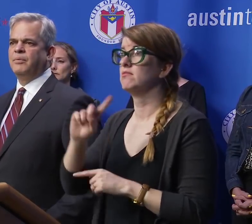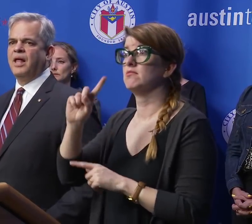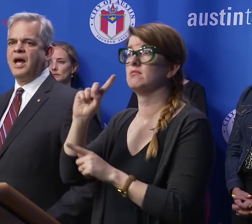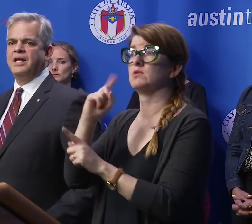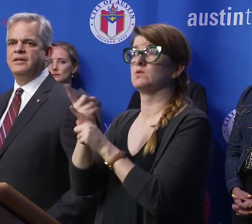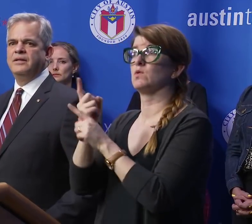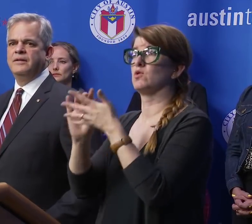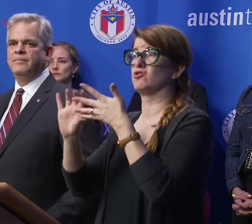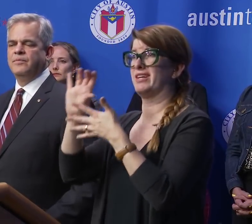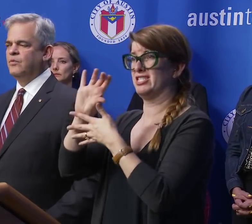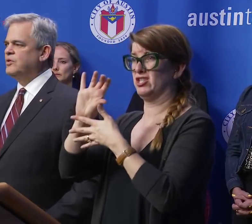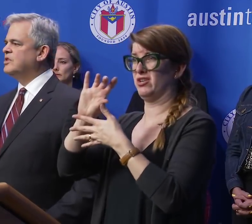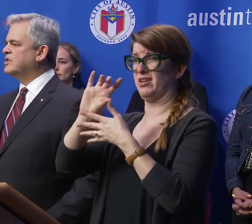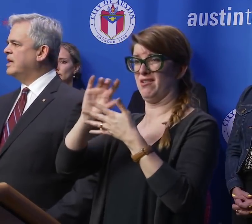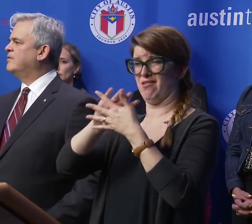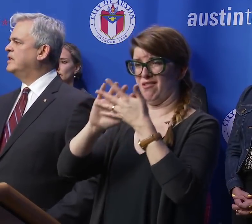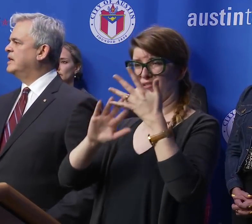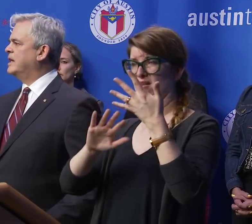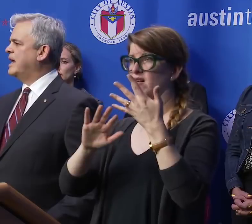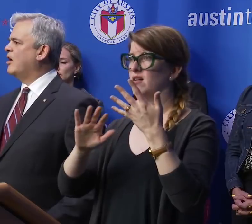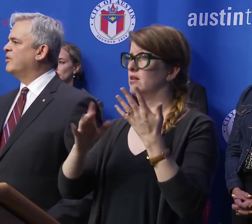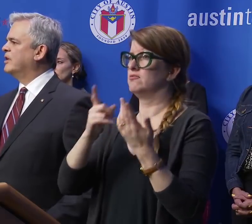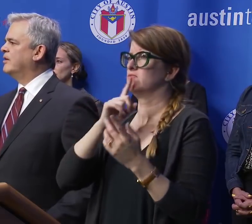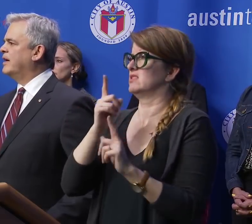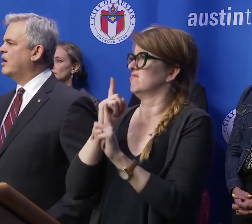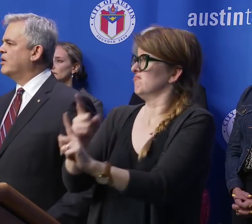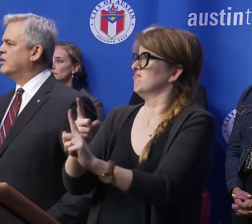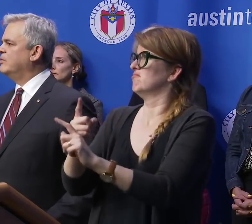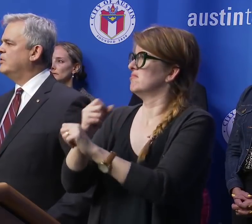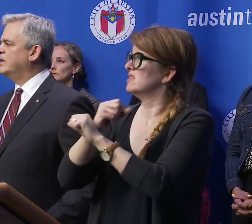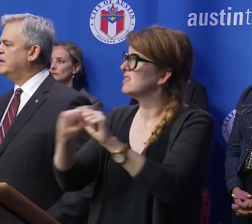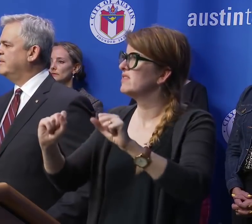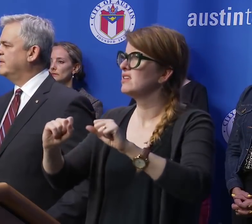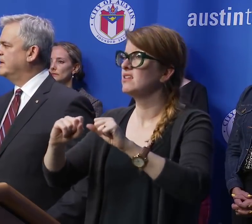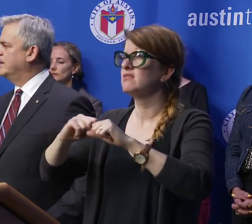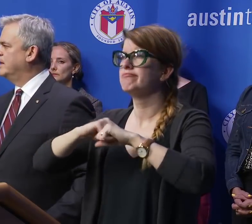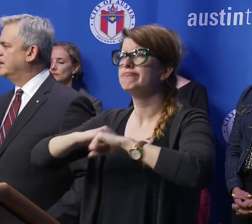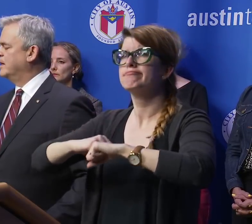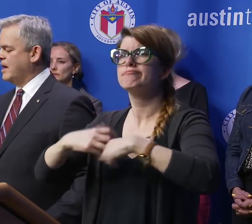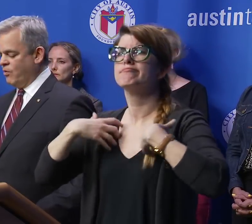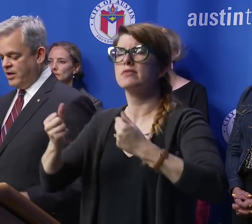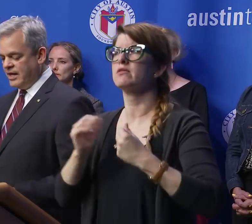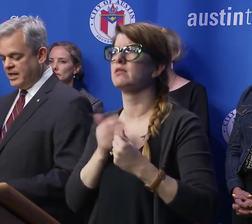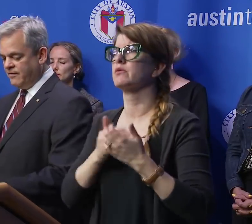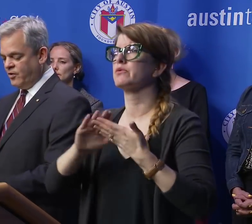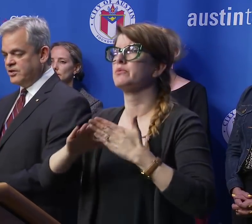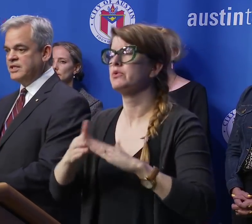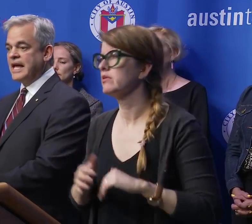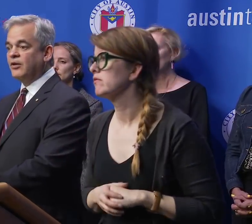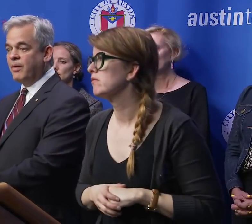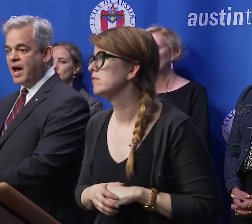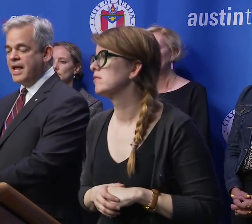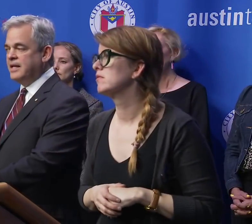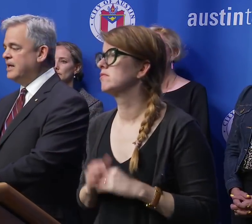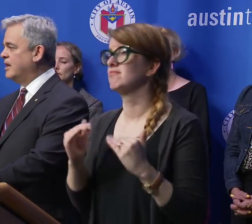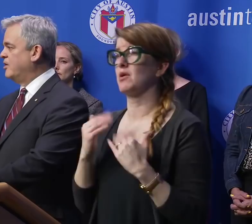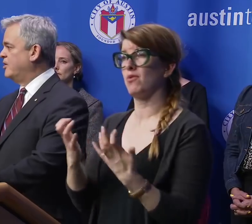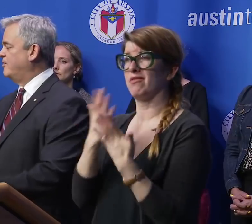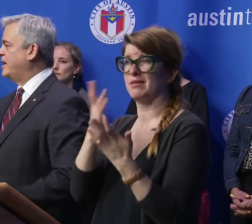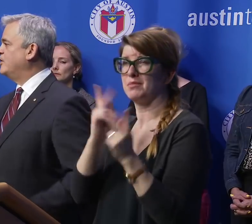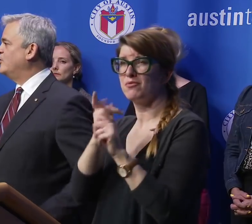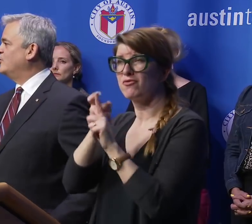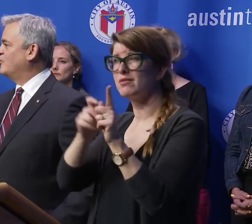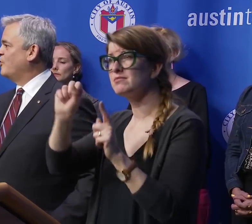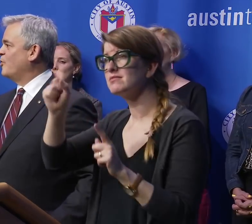being applied was the safety and health of our community. I want to thank the folks at South By and